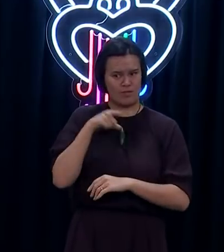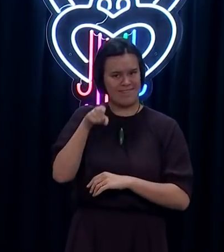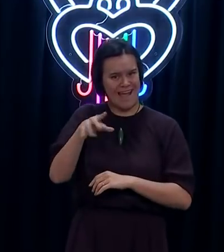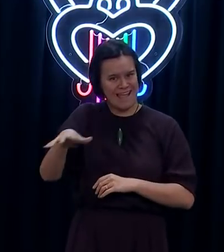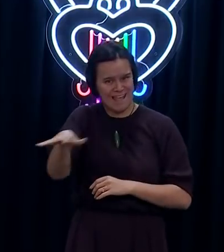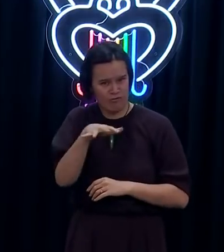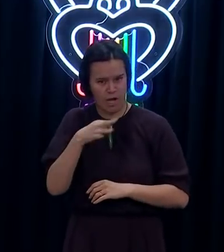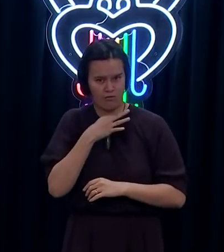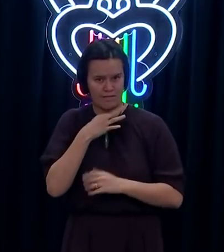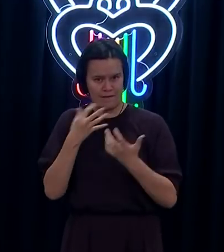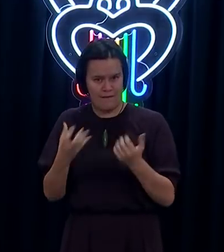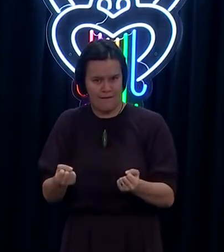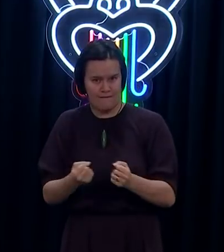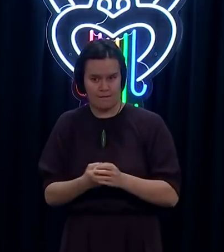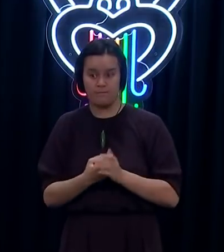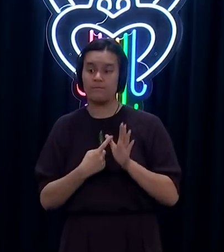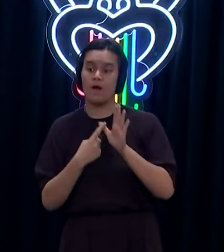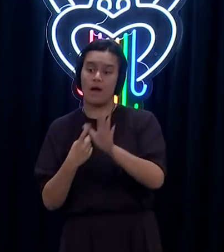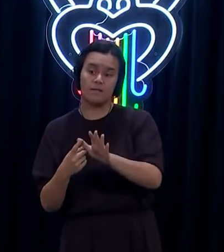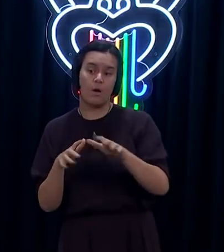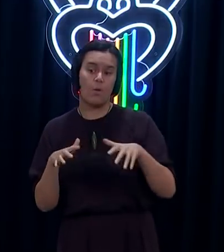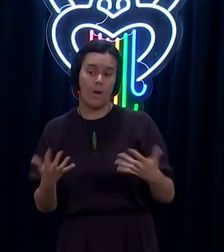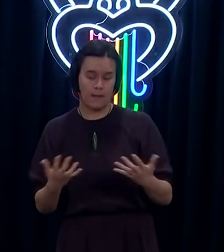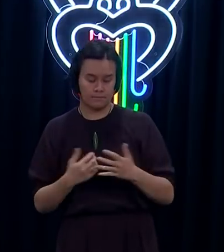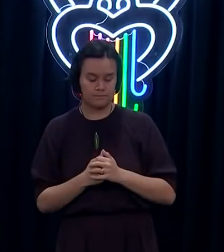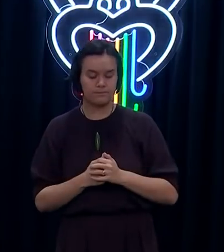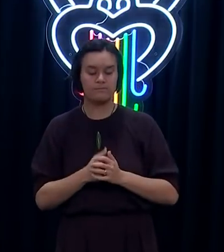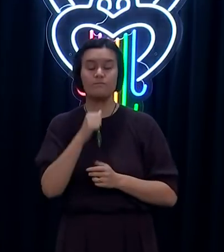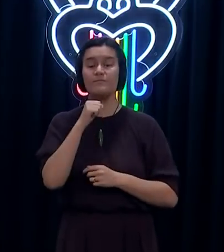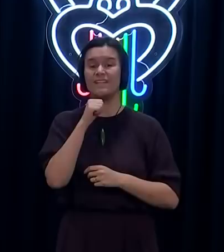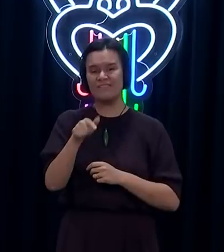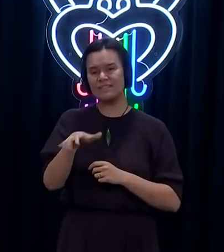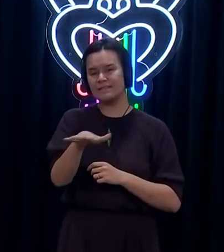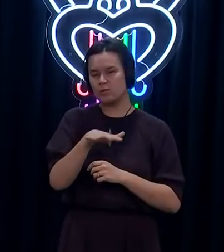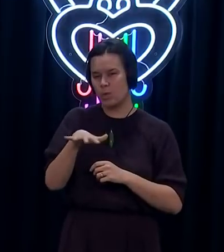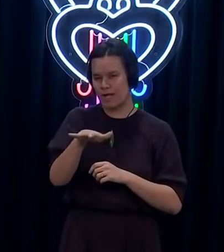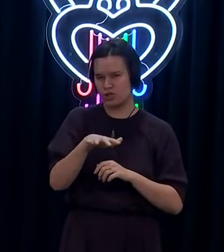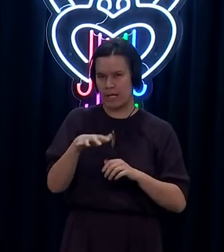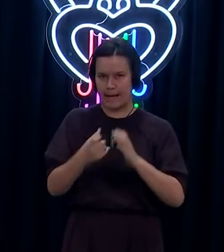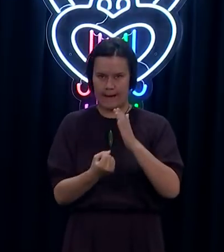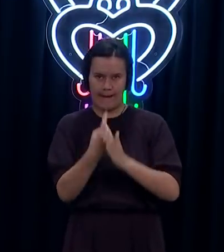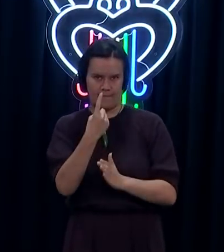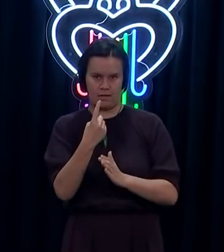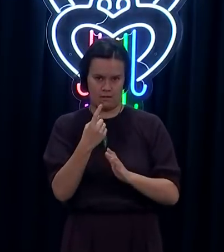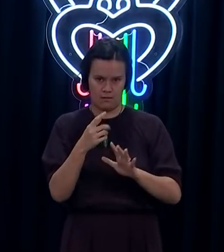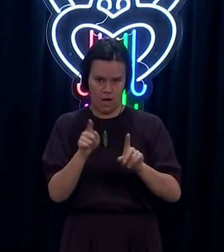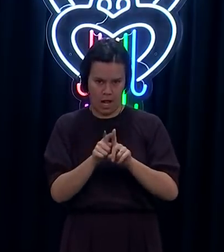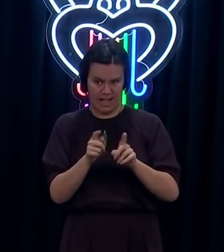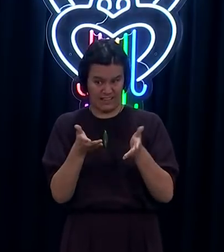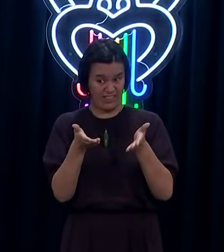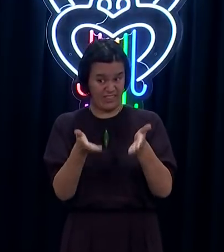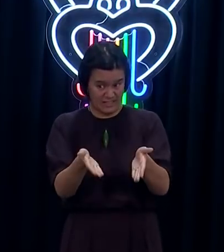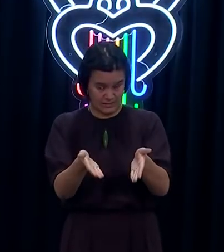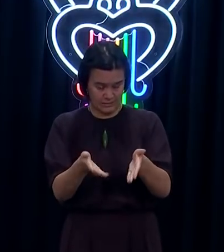I understand it is a matter of course for a situation like this we will provide information